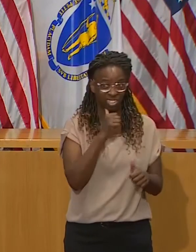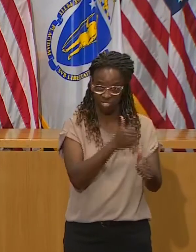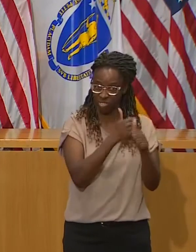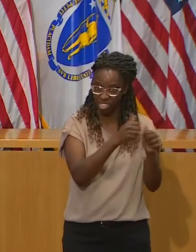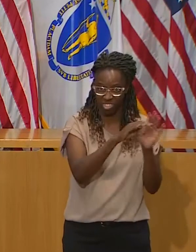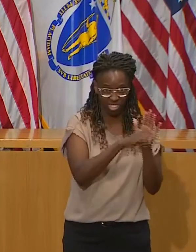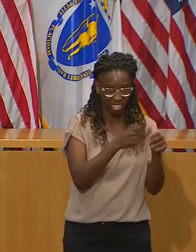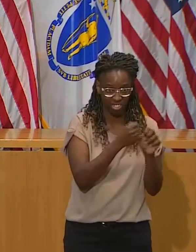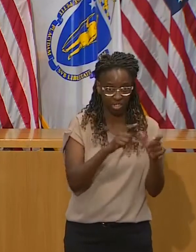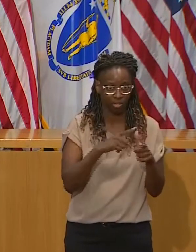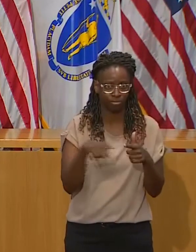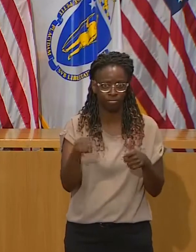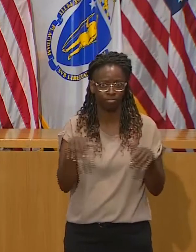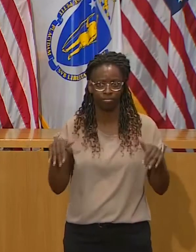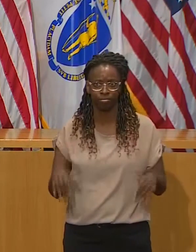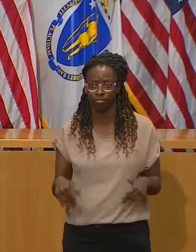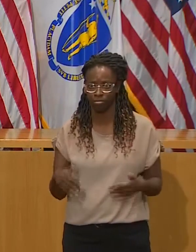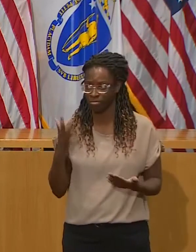downtime.